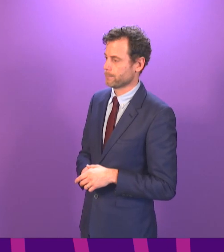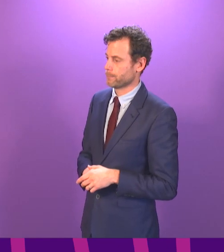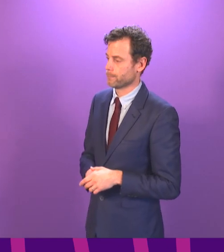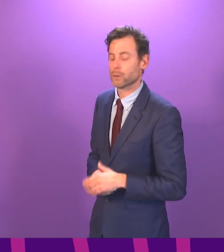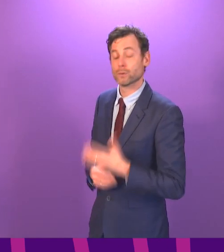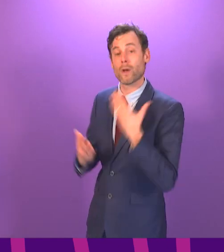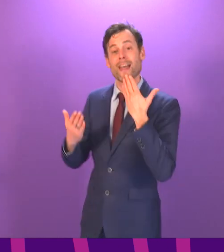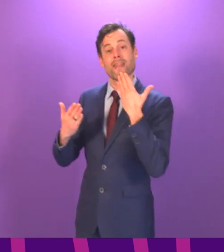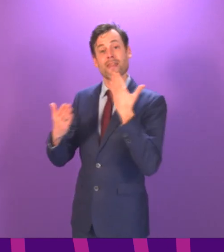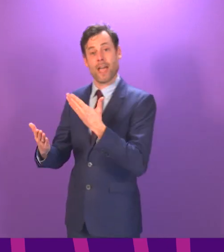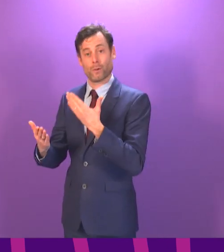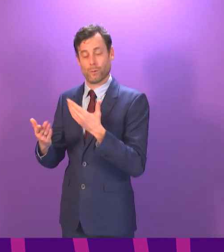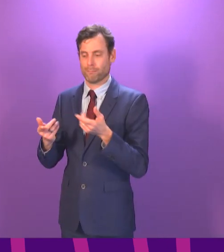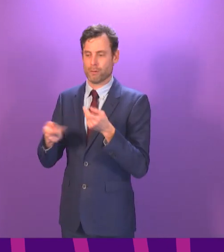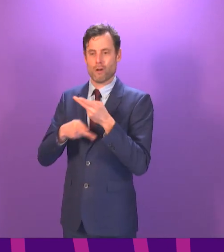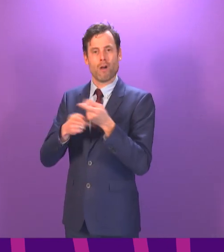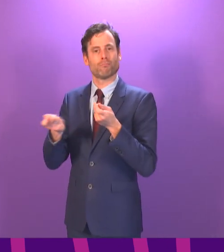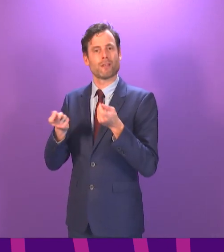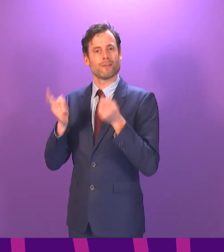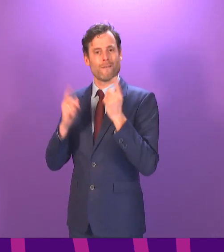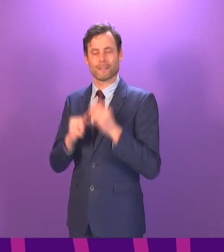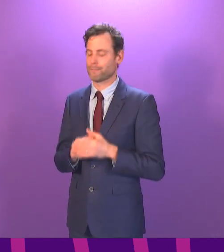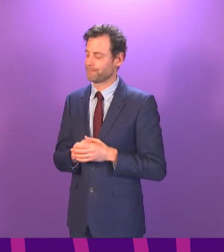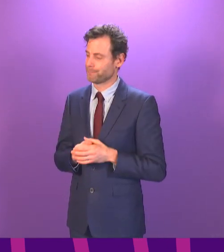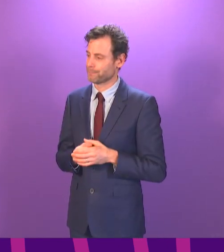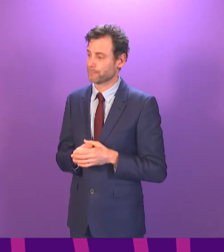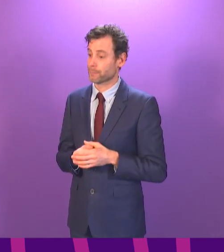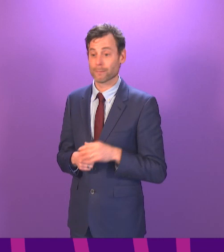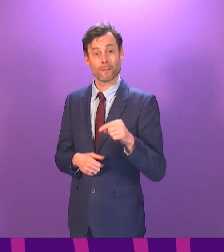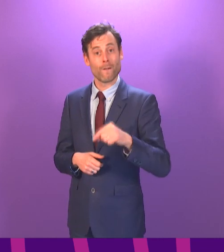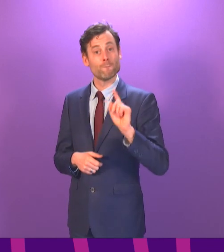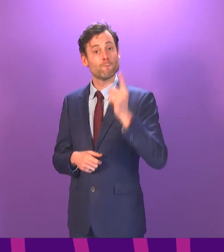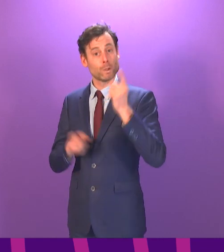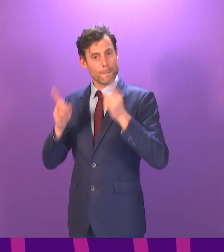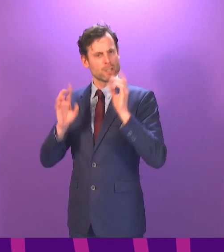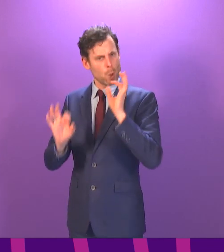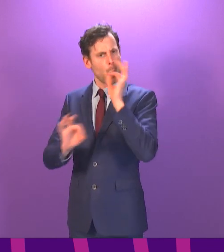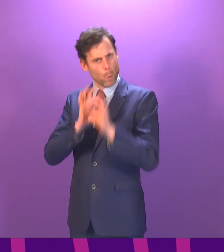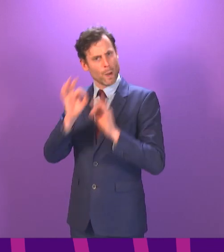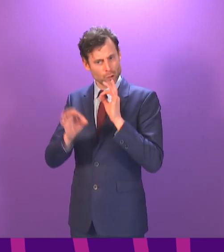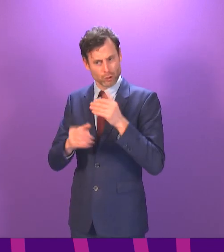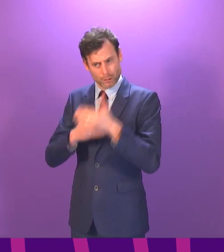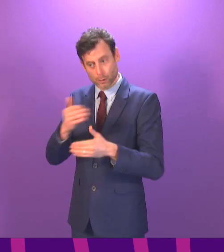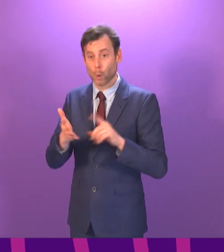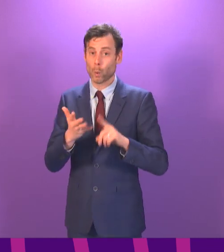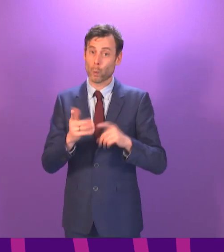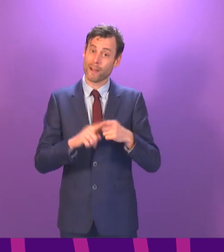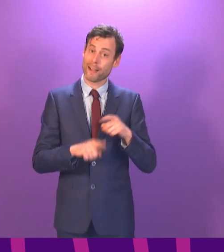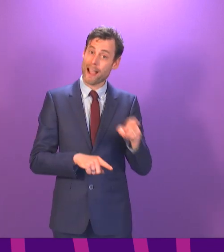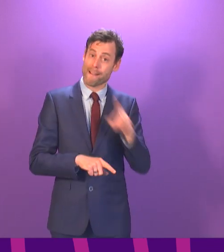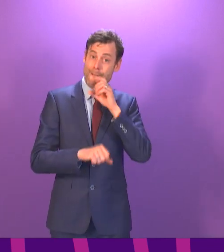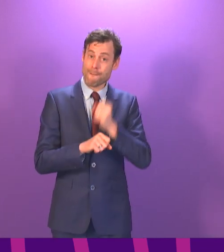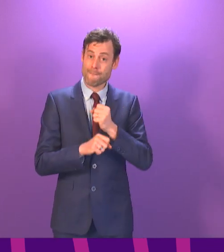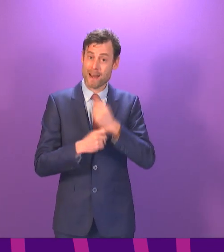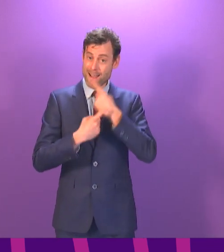Thank you, Presiding Officer. While First Minister's questions have been in progress, the UK Government has announced an